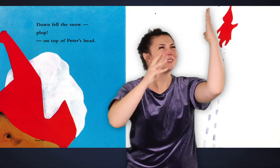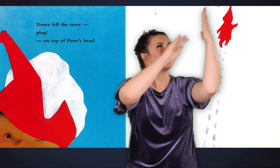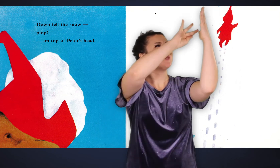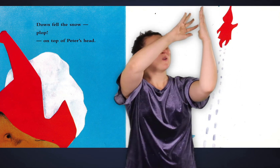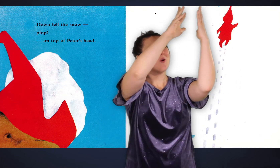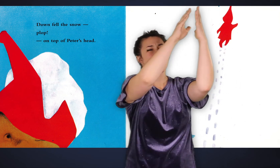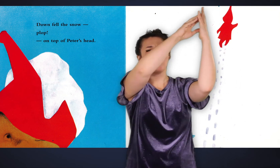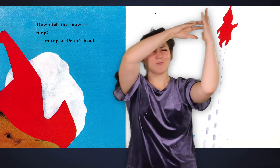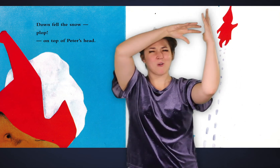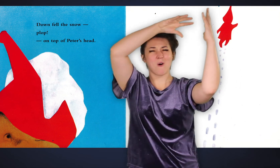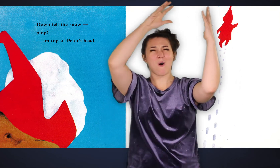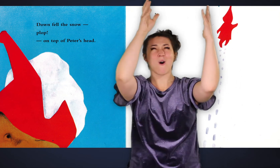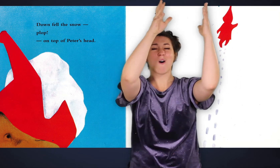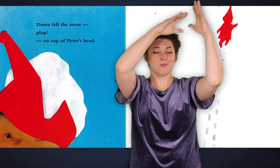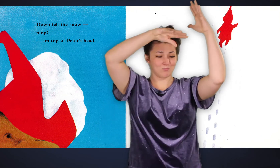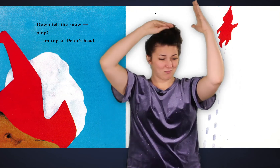Down fell the snow.